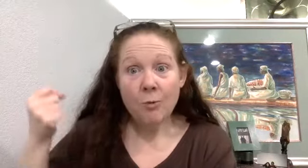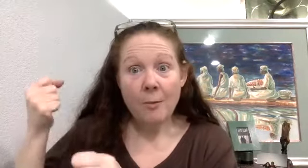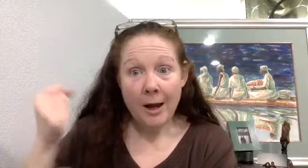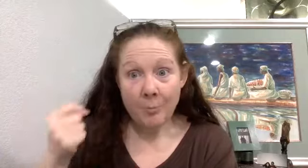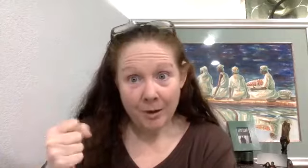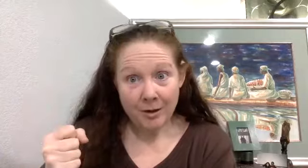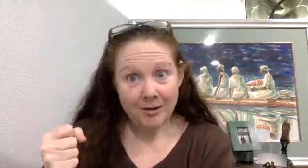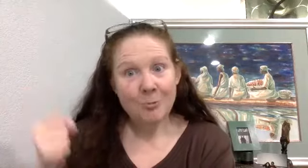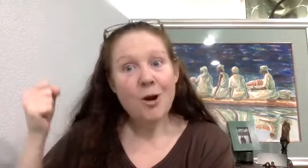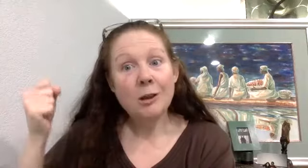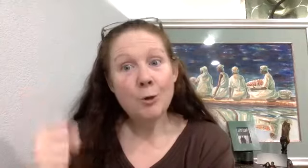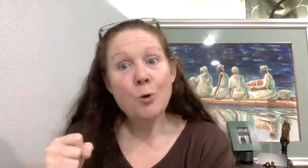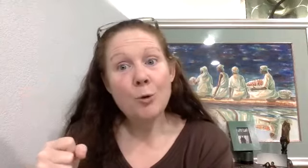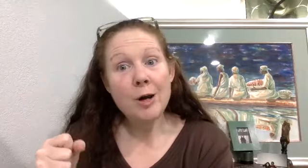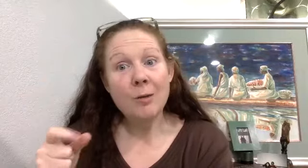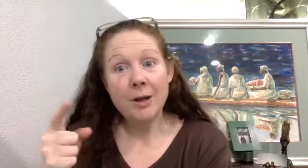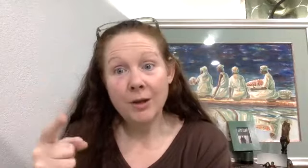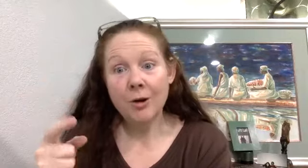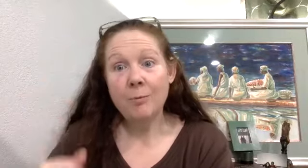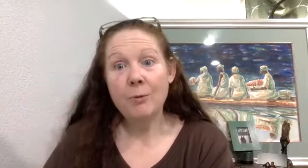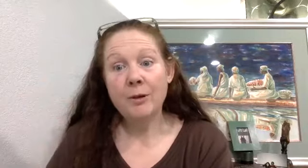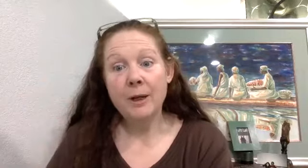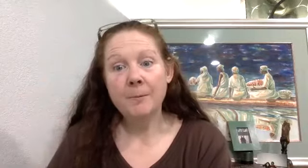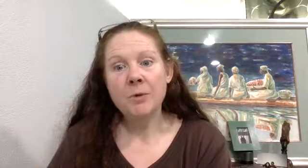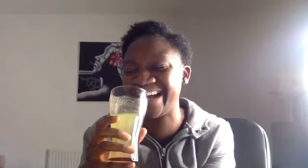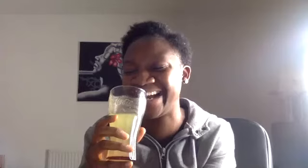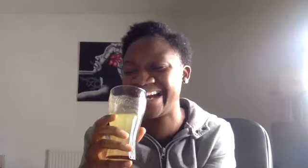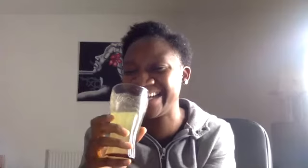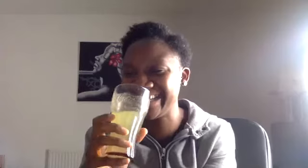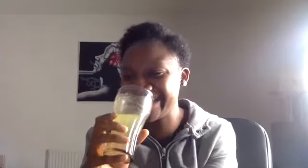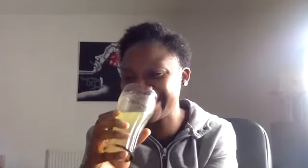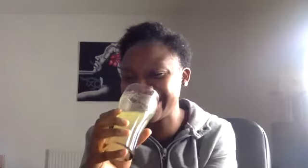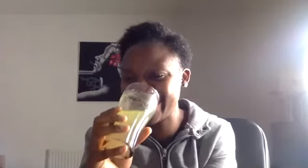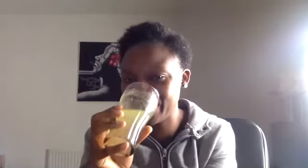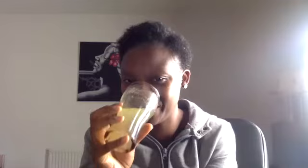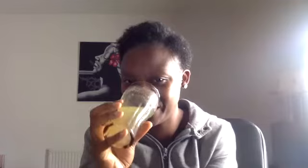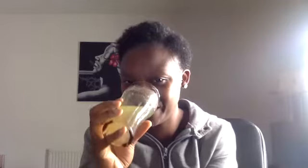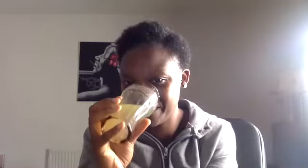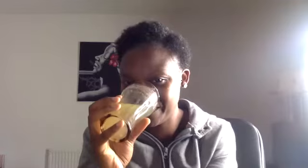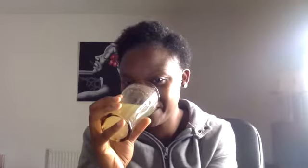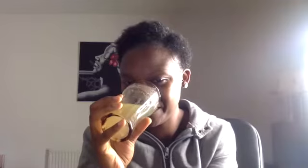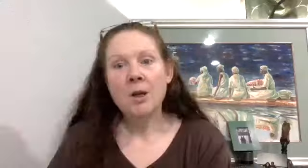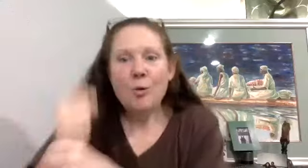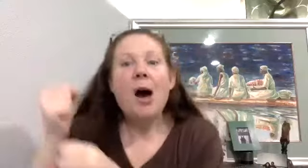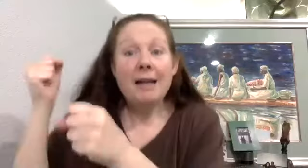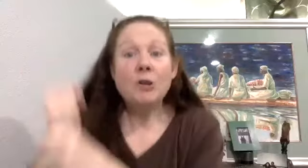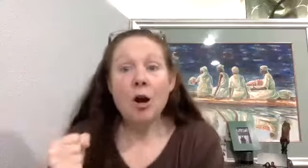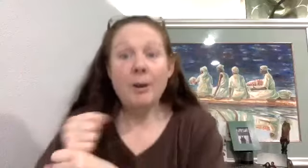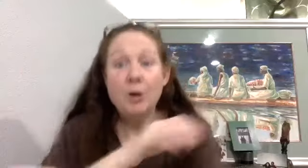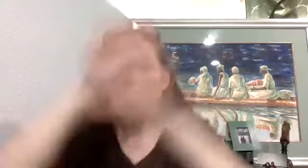want my opinion, and we'll go a little woo-woo here, but I think you're going to be with me, is vibration. It's, it's keeping your body's harmony, your